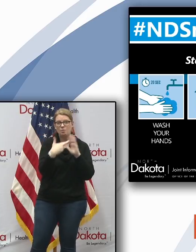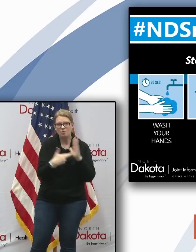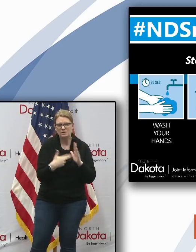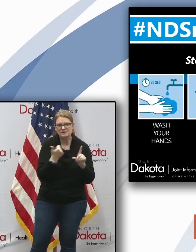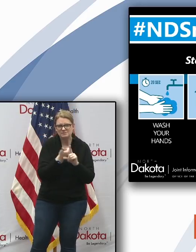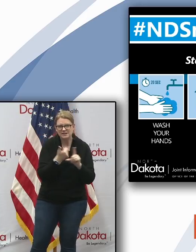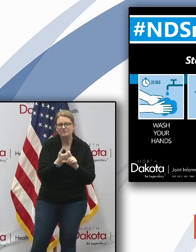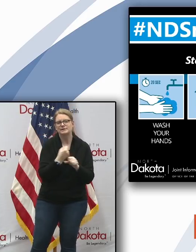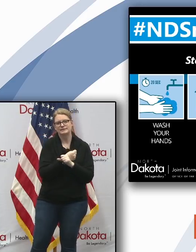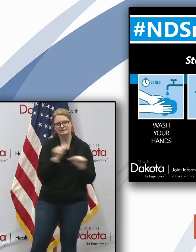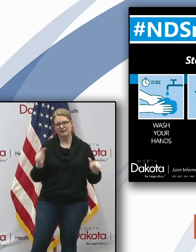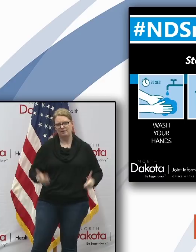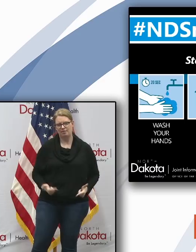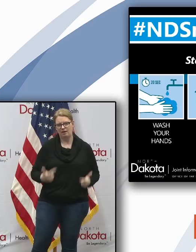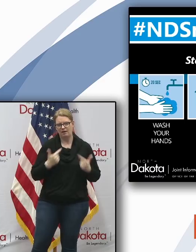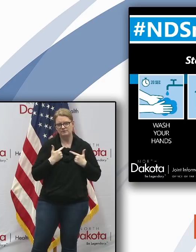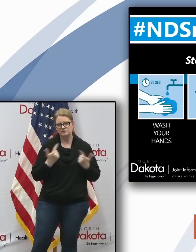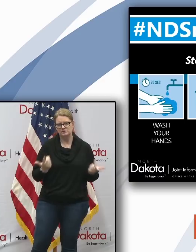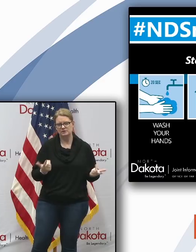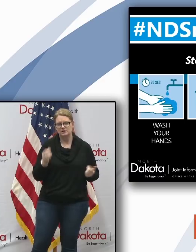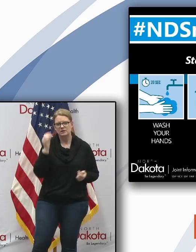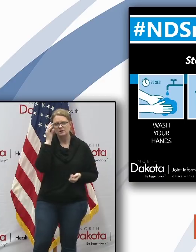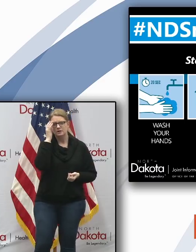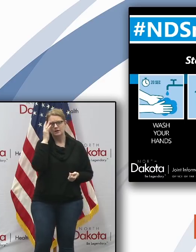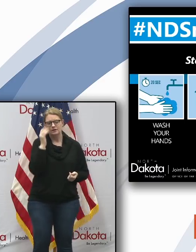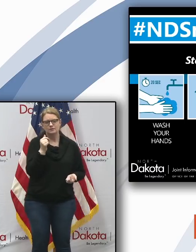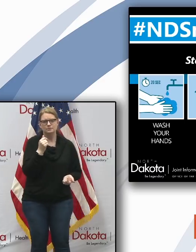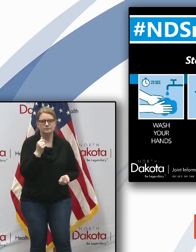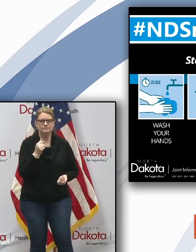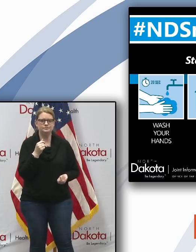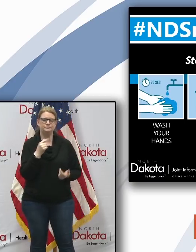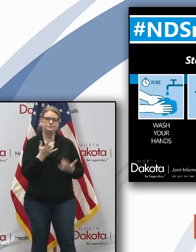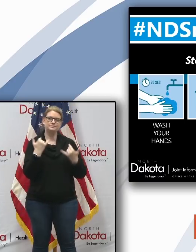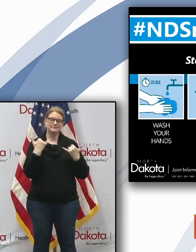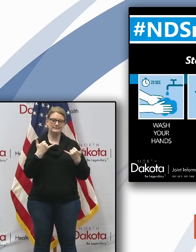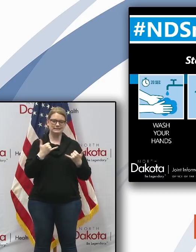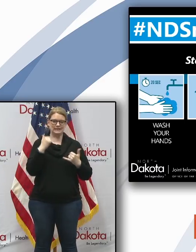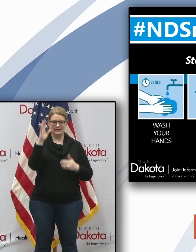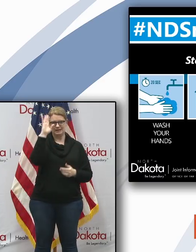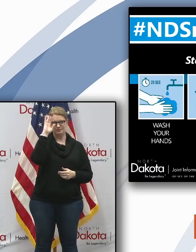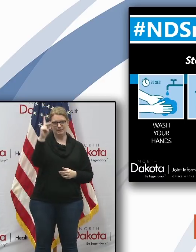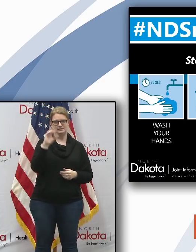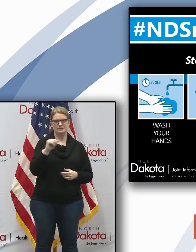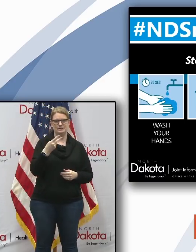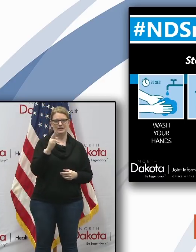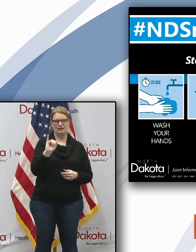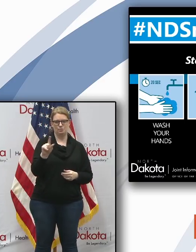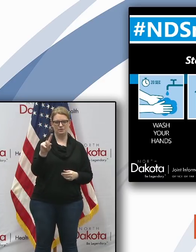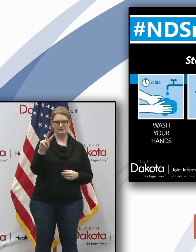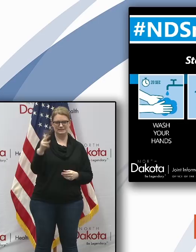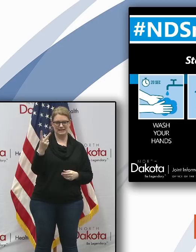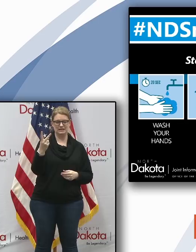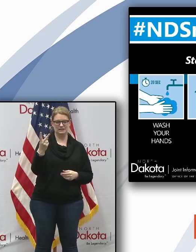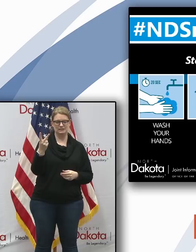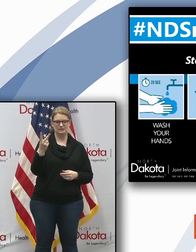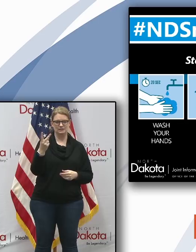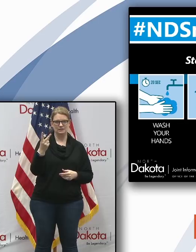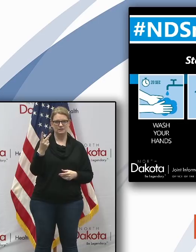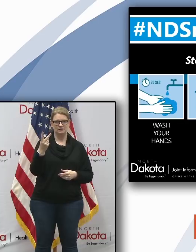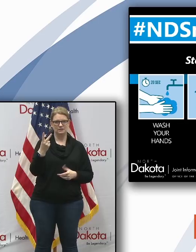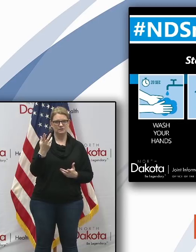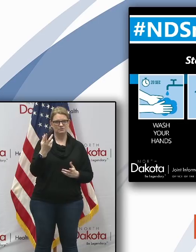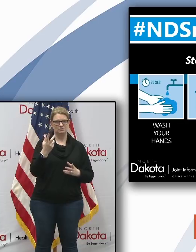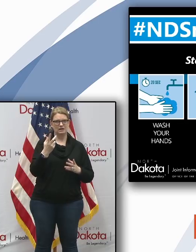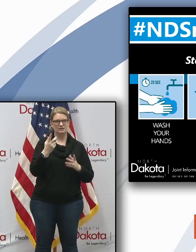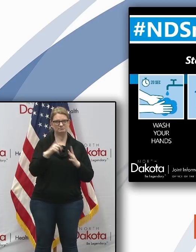uh the one thing that we did today in uh bismarck today on april 2nd was we uh ordered up a pretty